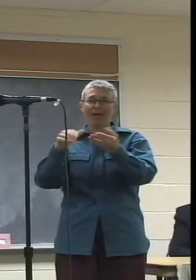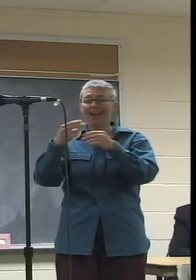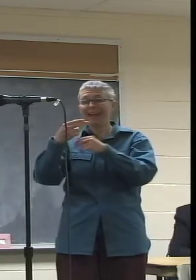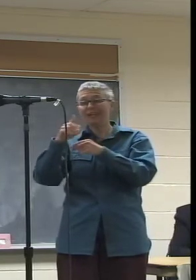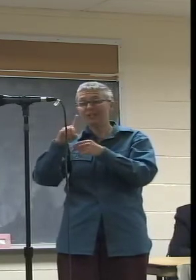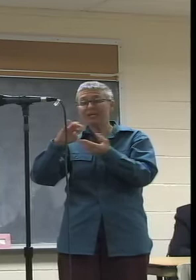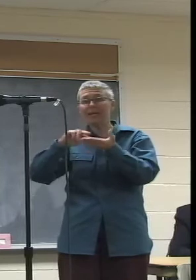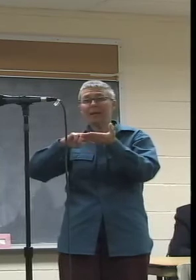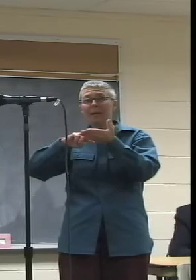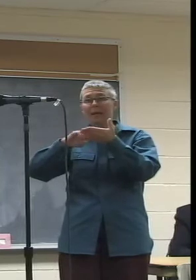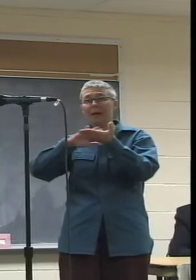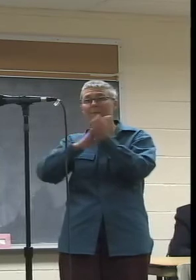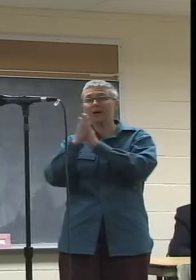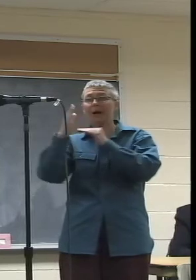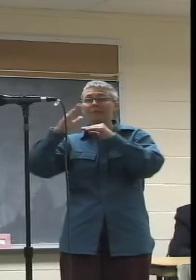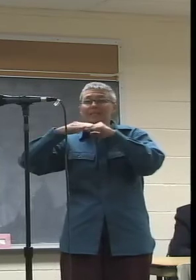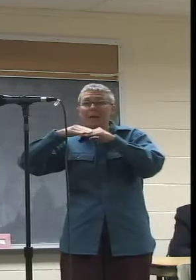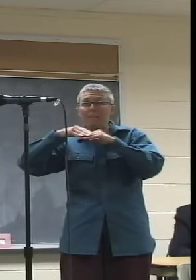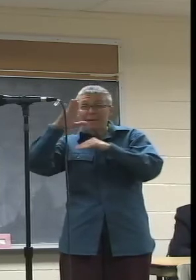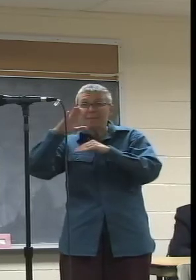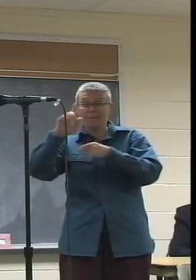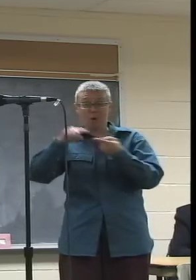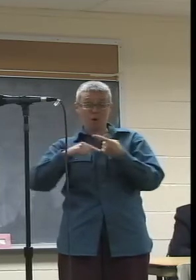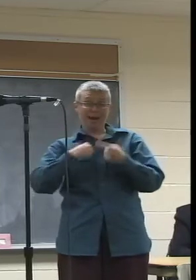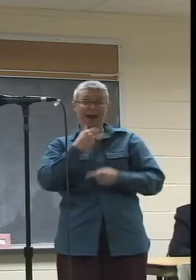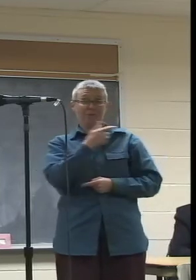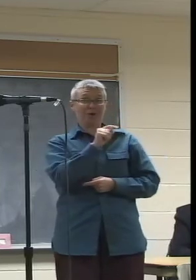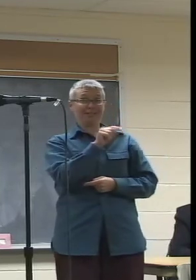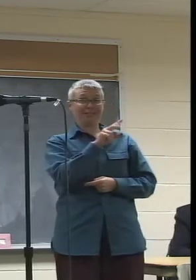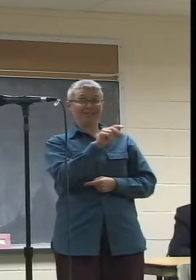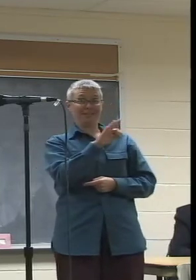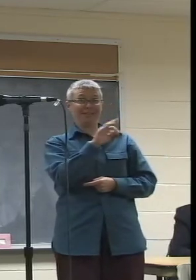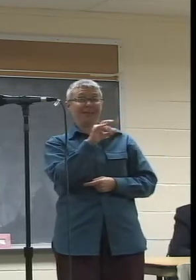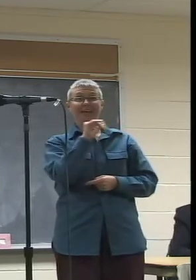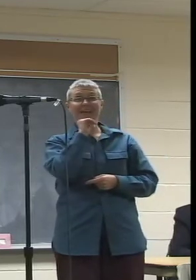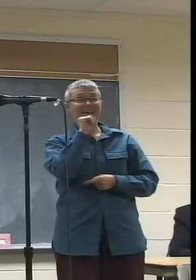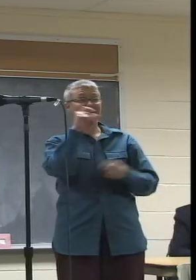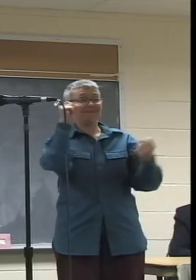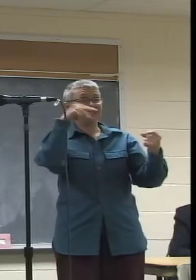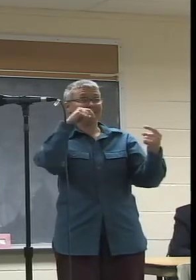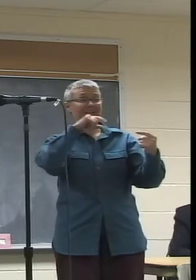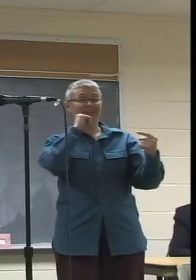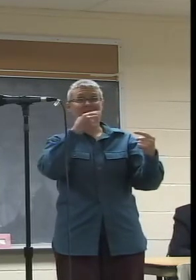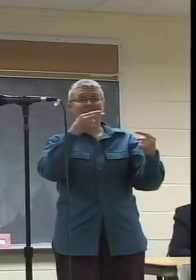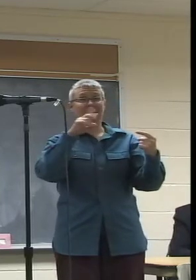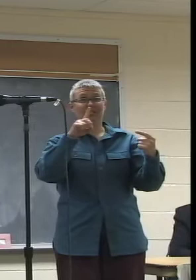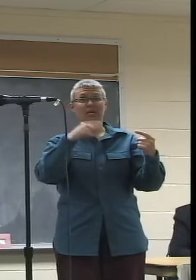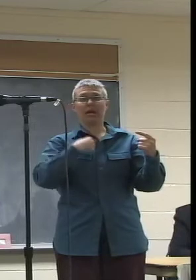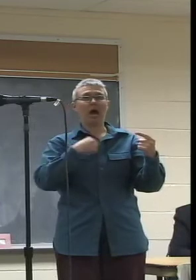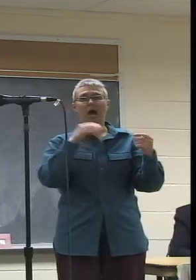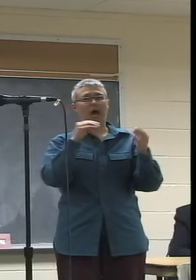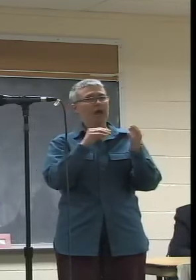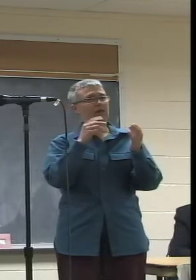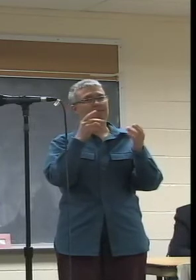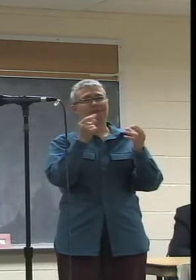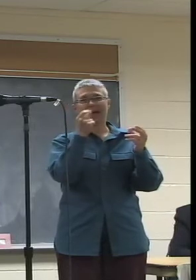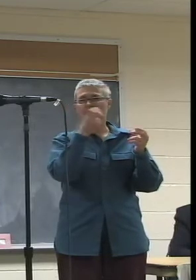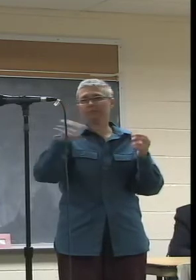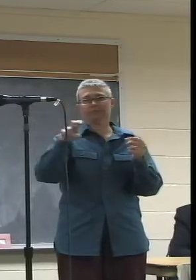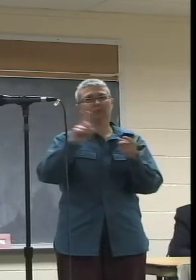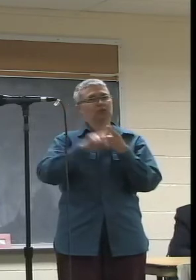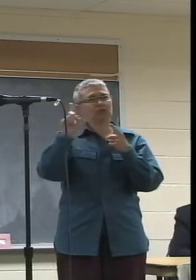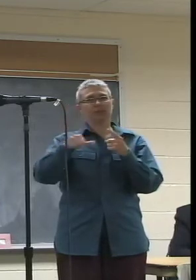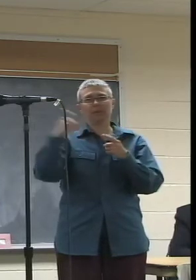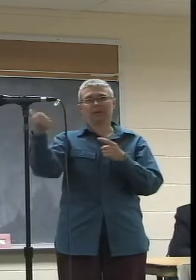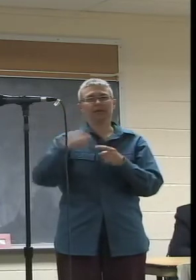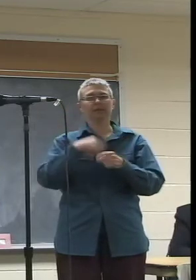for being able to communicate. I must admit, when I watch TV, unless the signal's in HD, my fingers very quickly hit the change button and I'm on to something